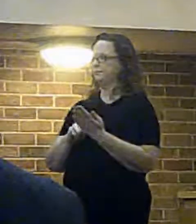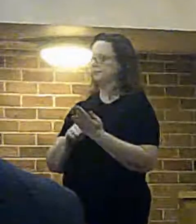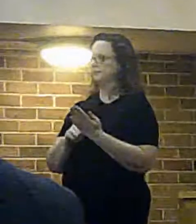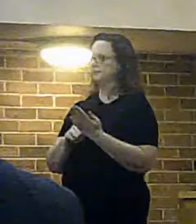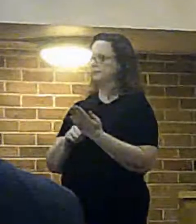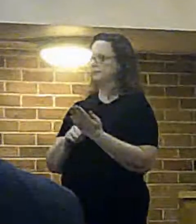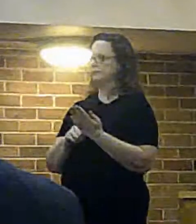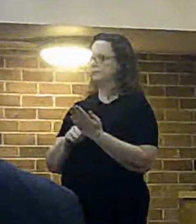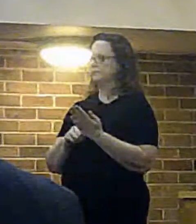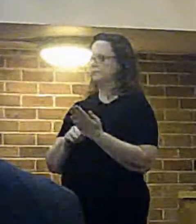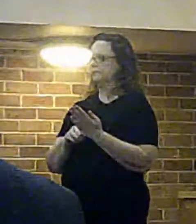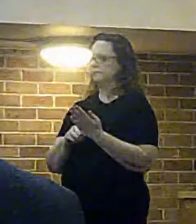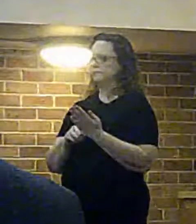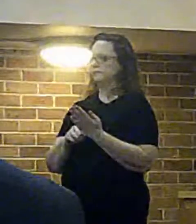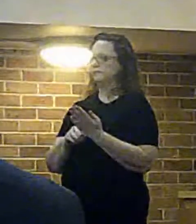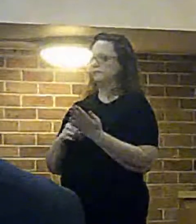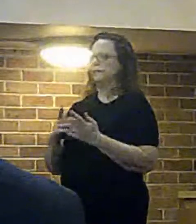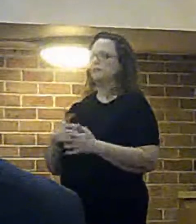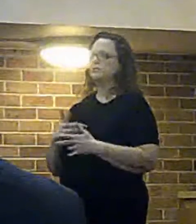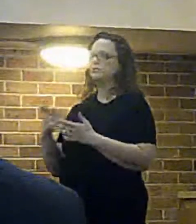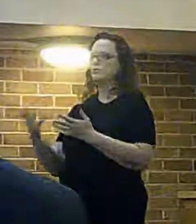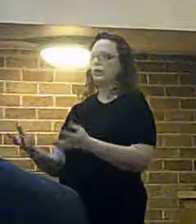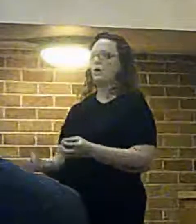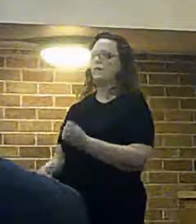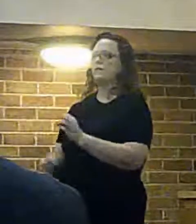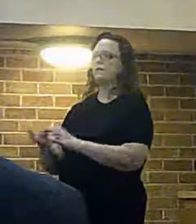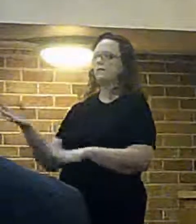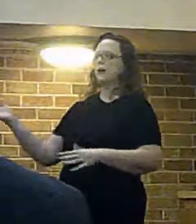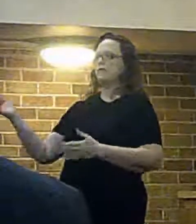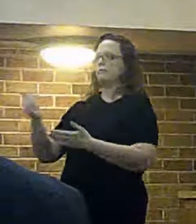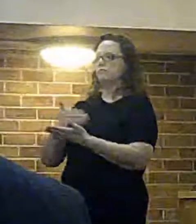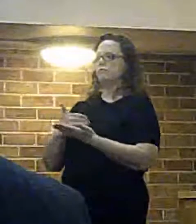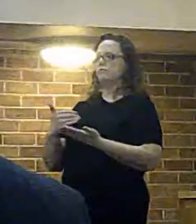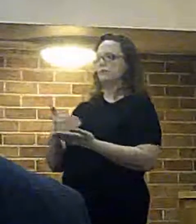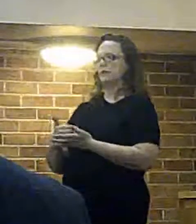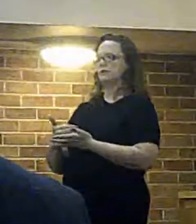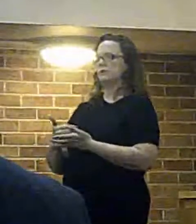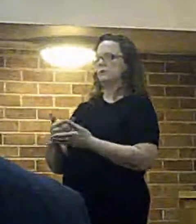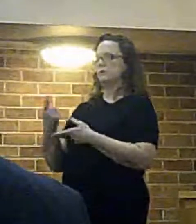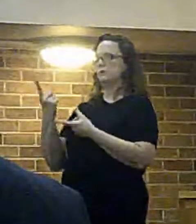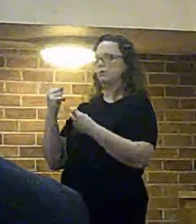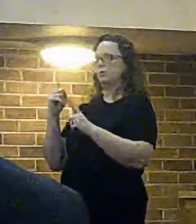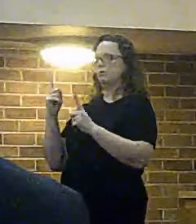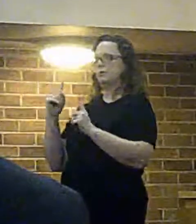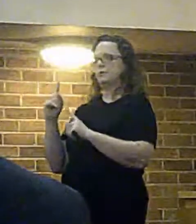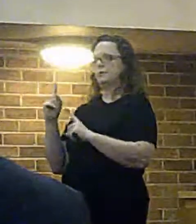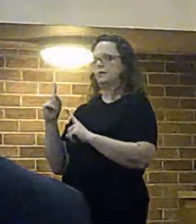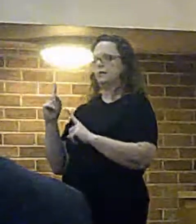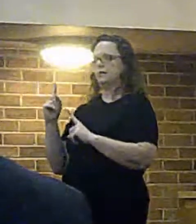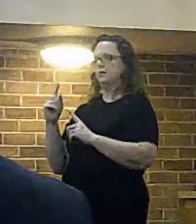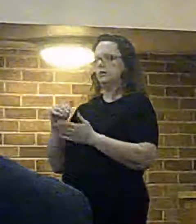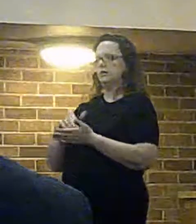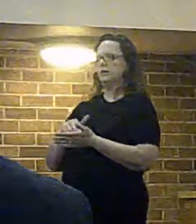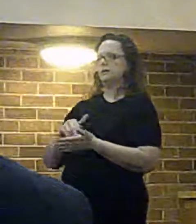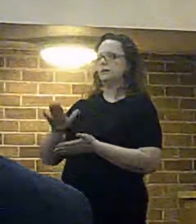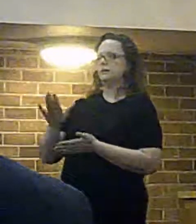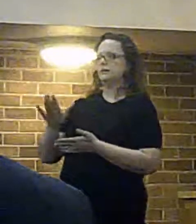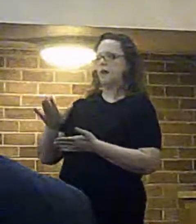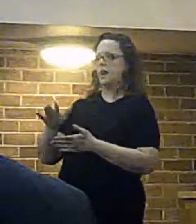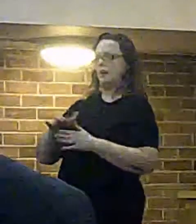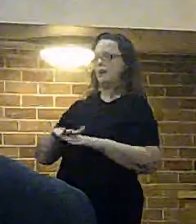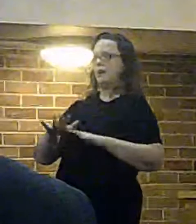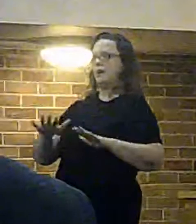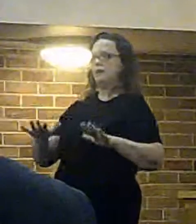that would then show the fire and rescue authorities hand that the pointer came to try and sell the land because